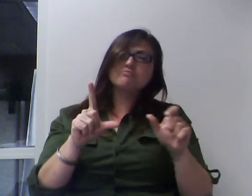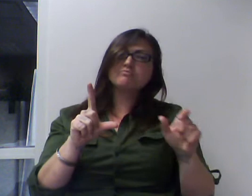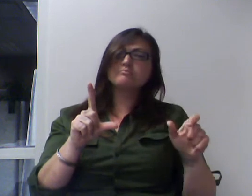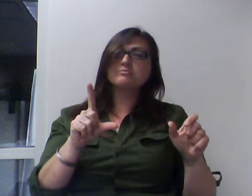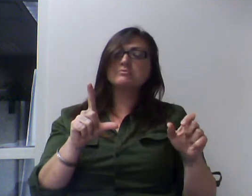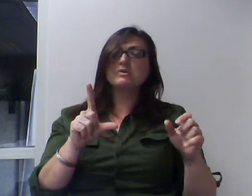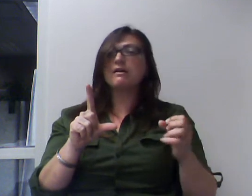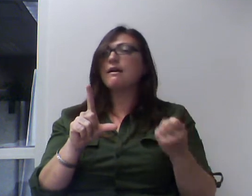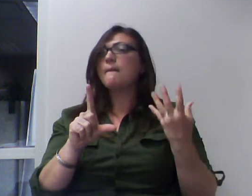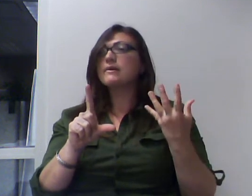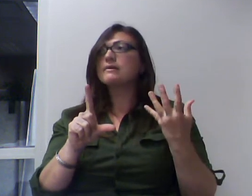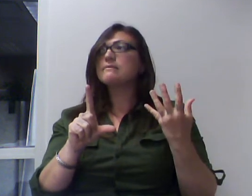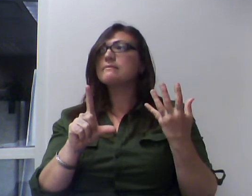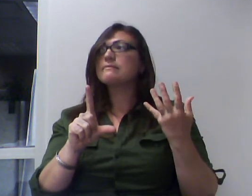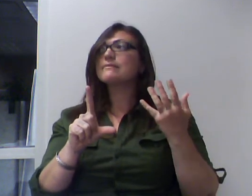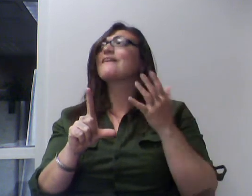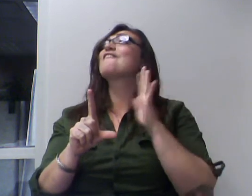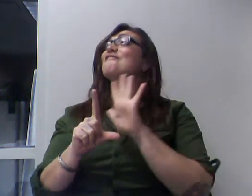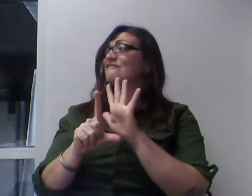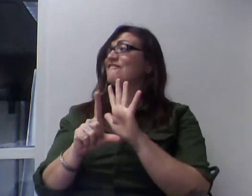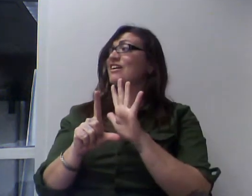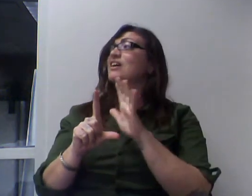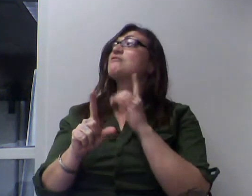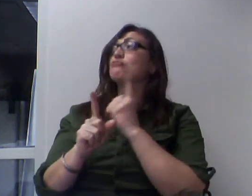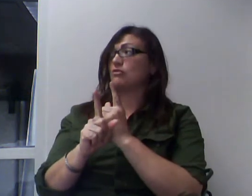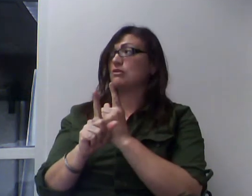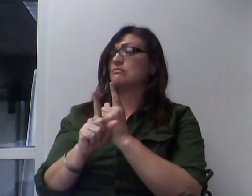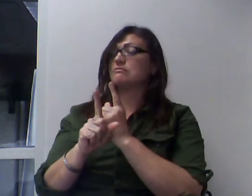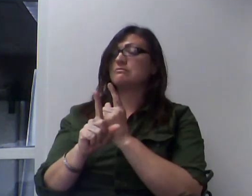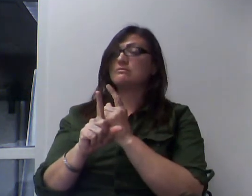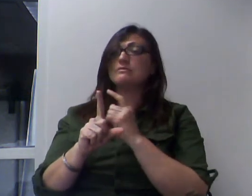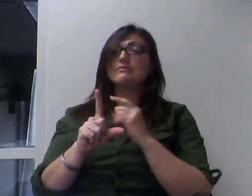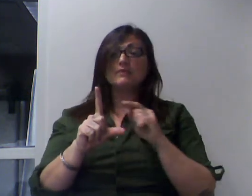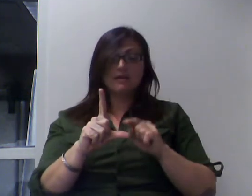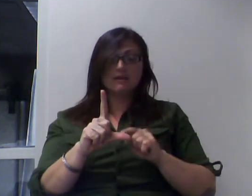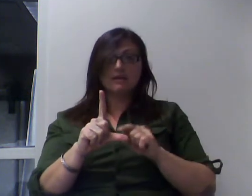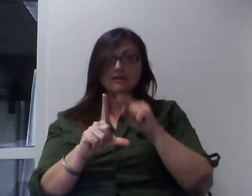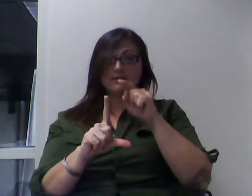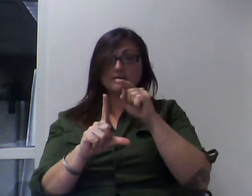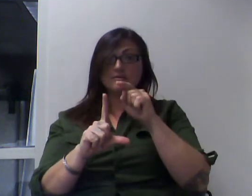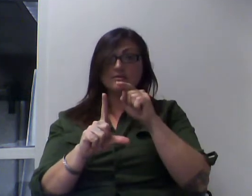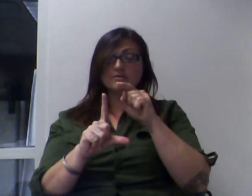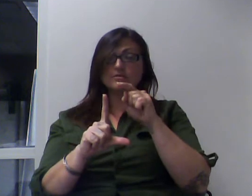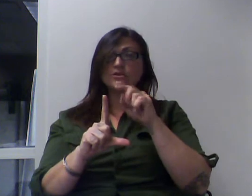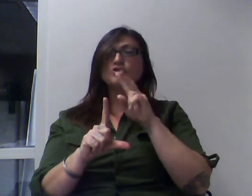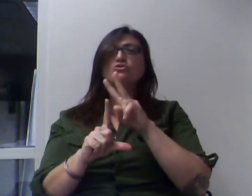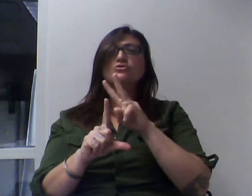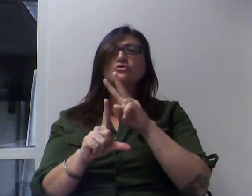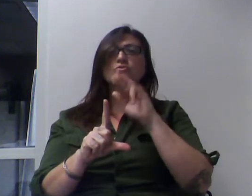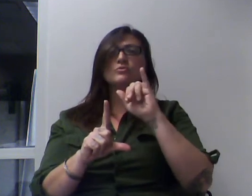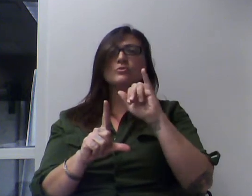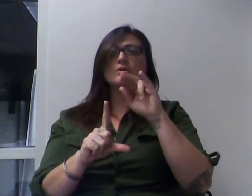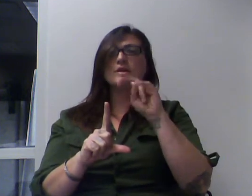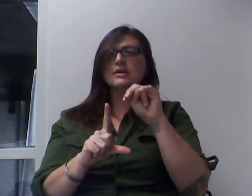That's 5 exactly. And if I measure 2 inches up here, and each square is 1 inch, how many